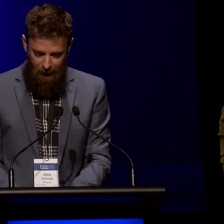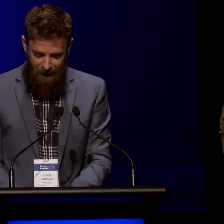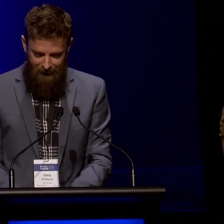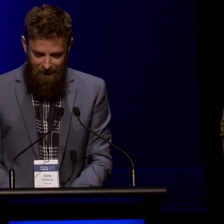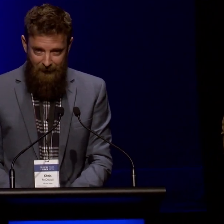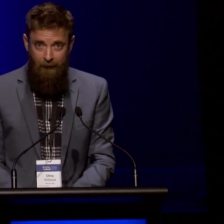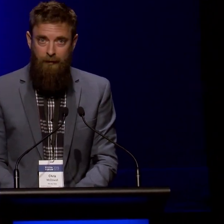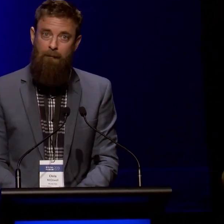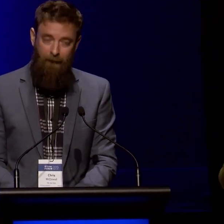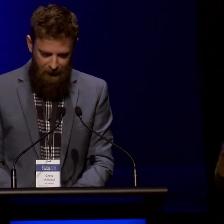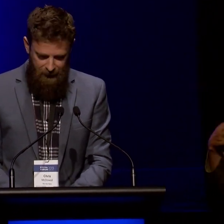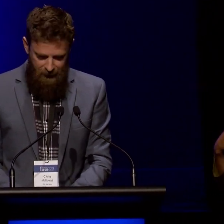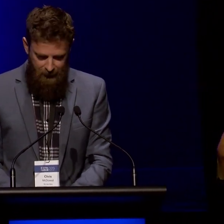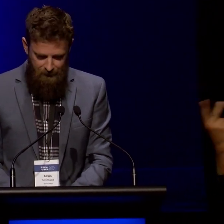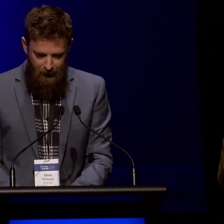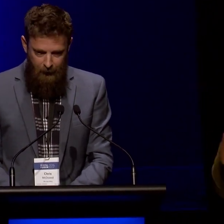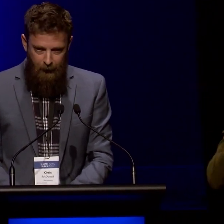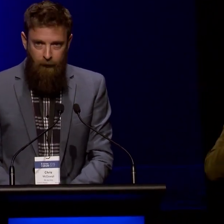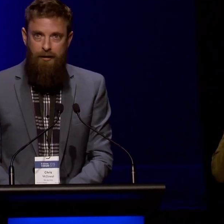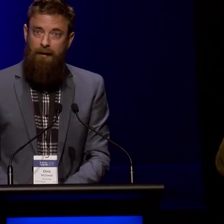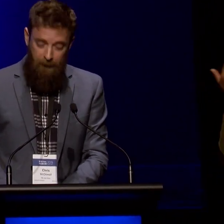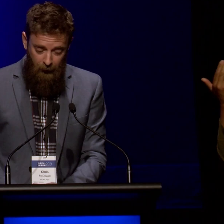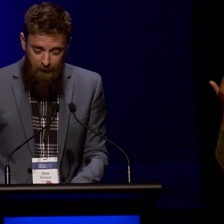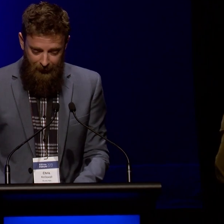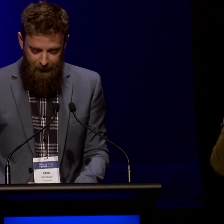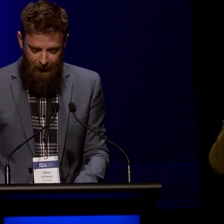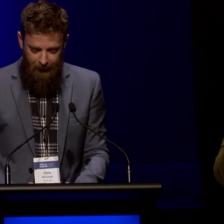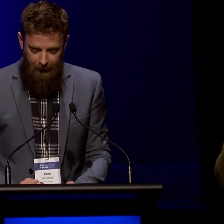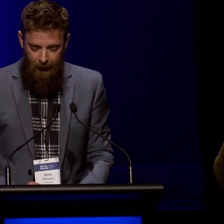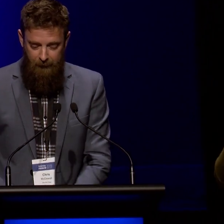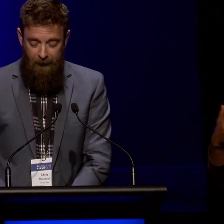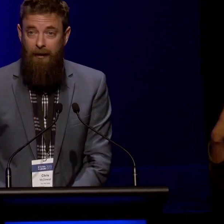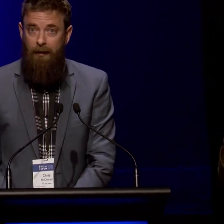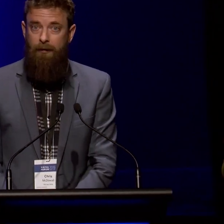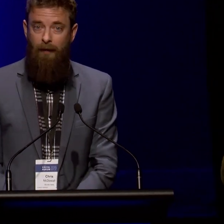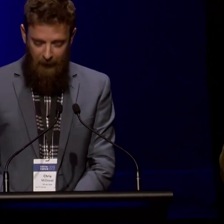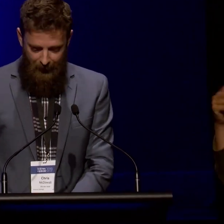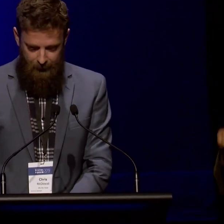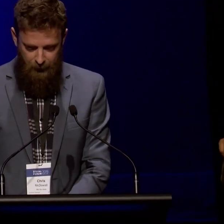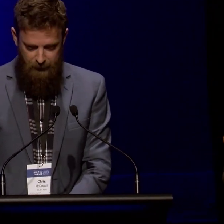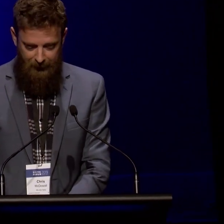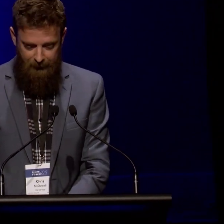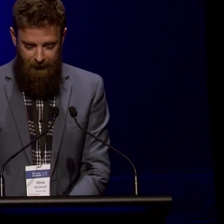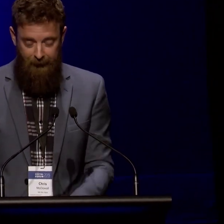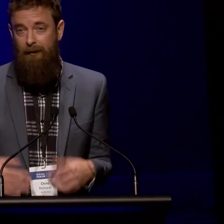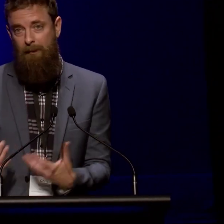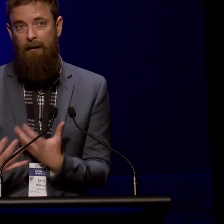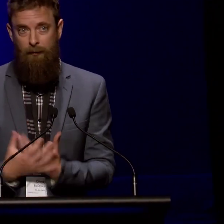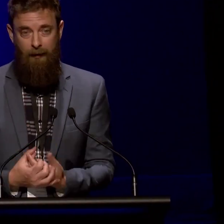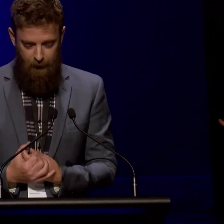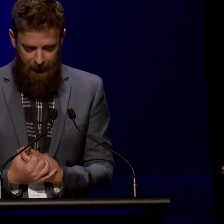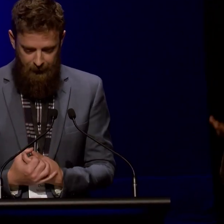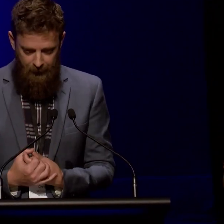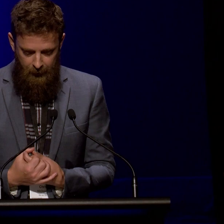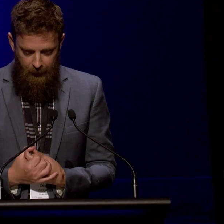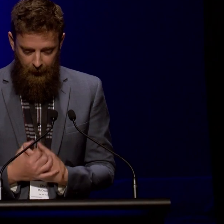as keynotes. It's a great privilege. Unfortunately, Tim cannot be here today. There's a serious family matter which means he needs to be